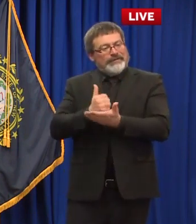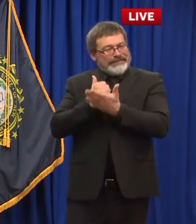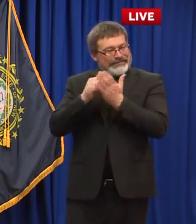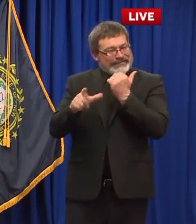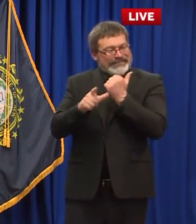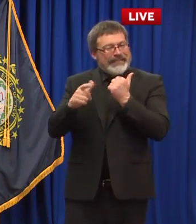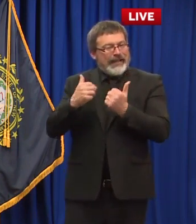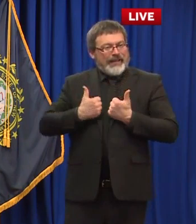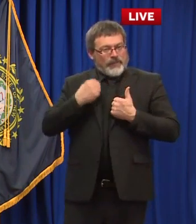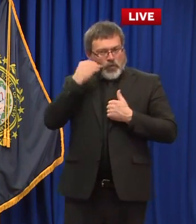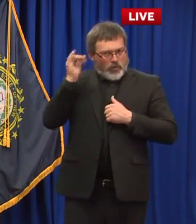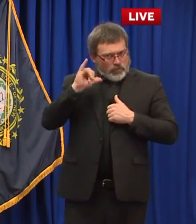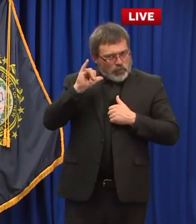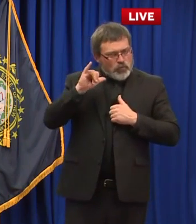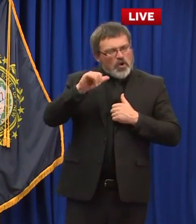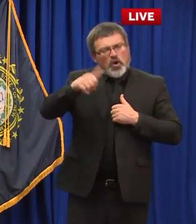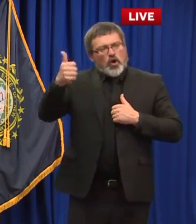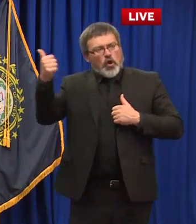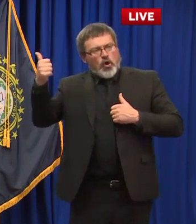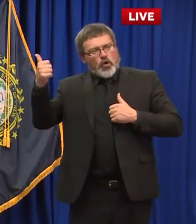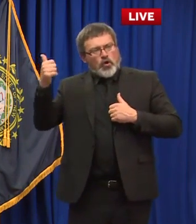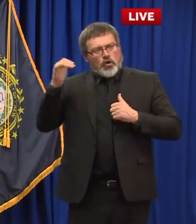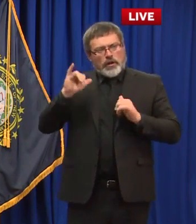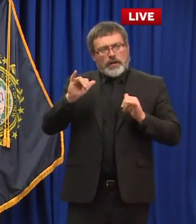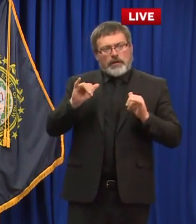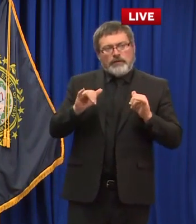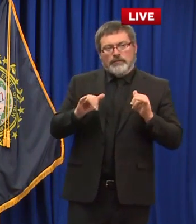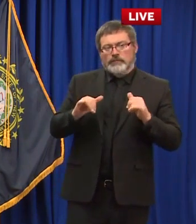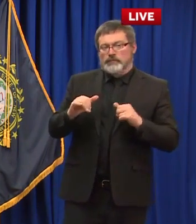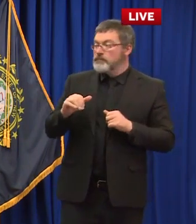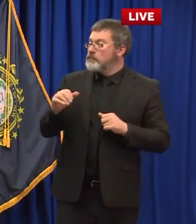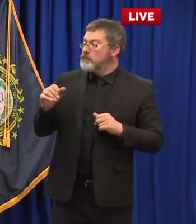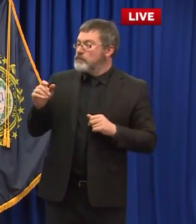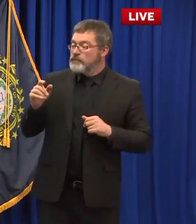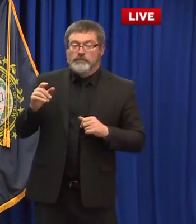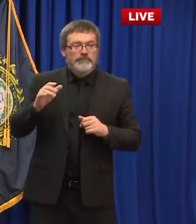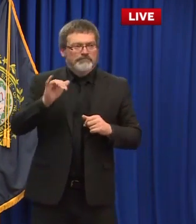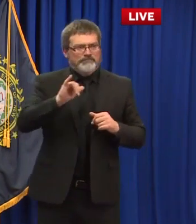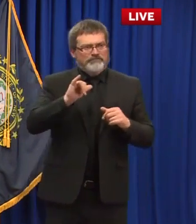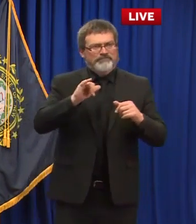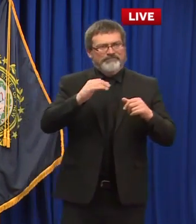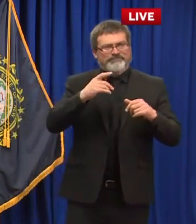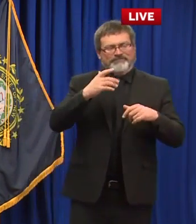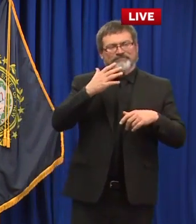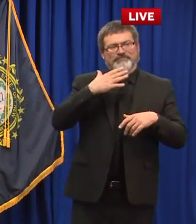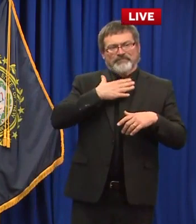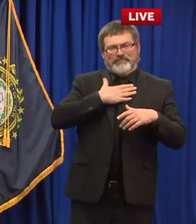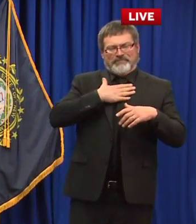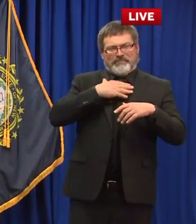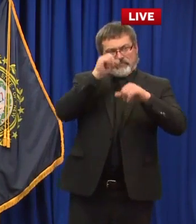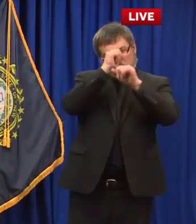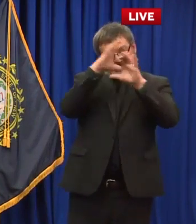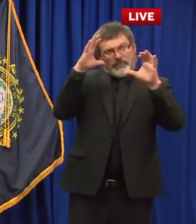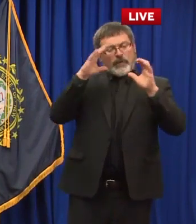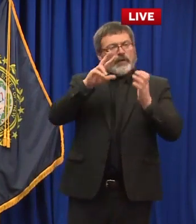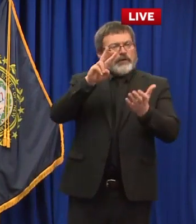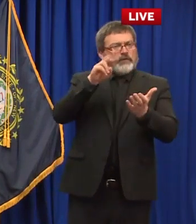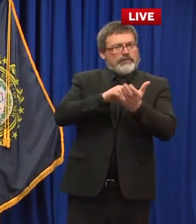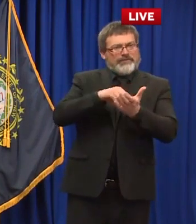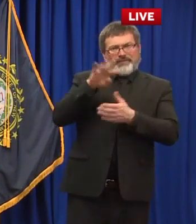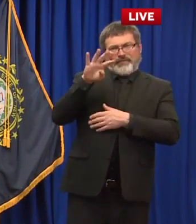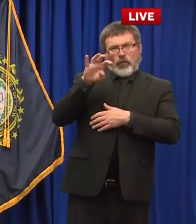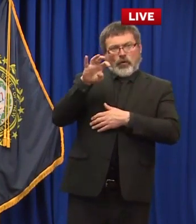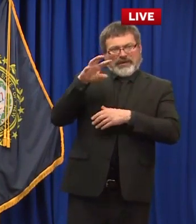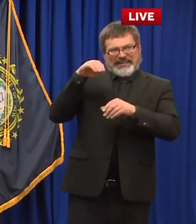2400 uh state prison inmates there's only 23 of them tested um